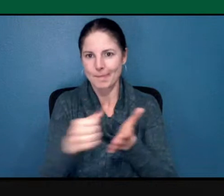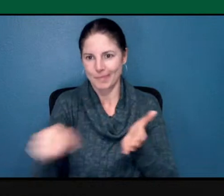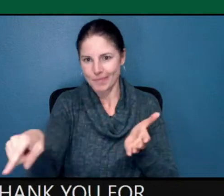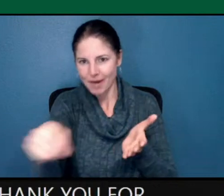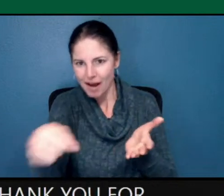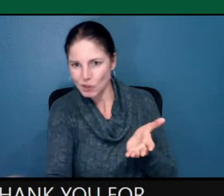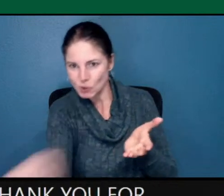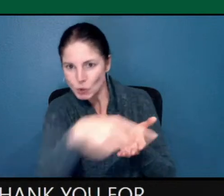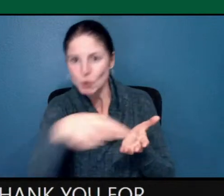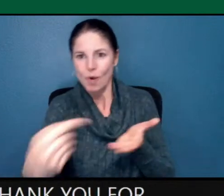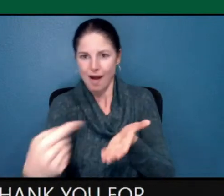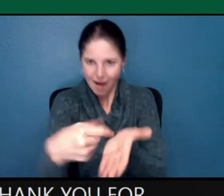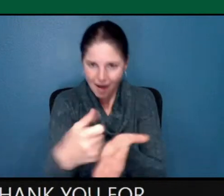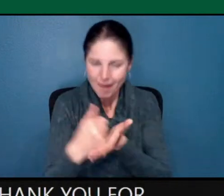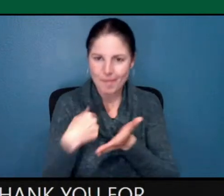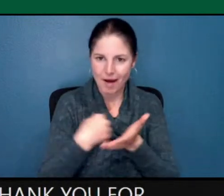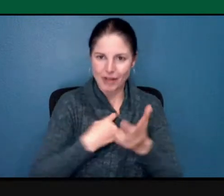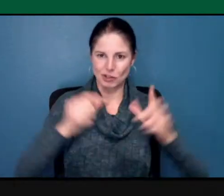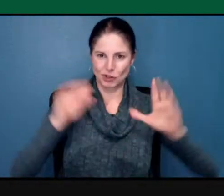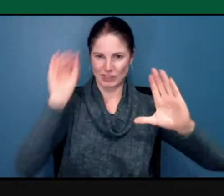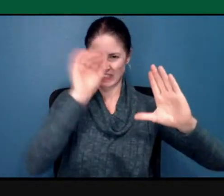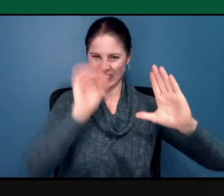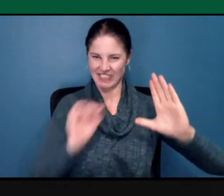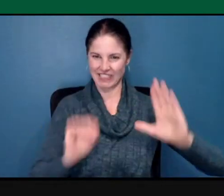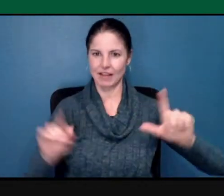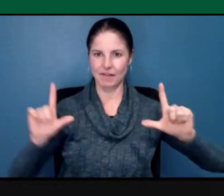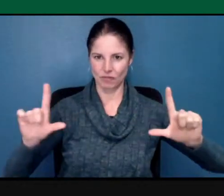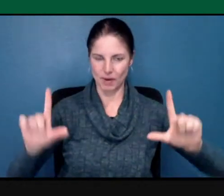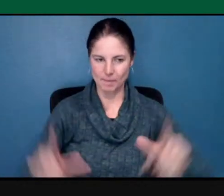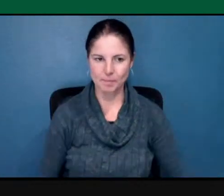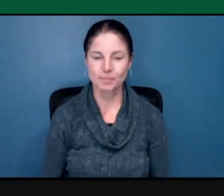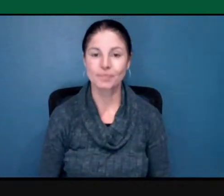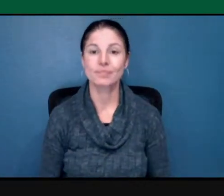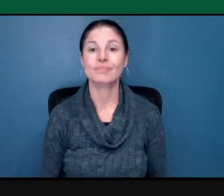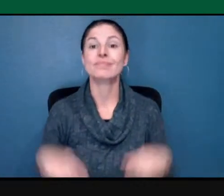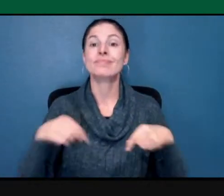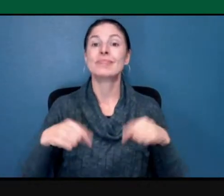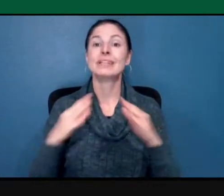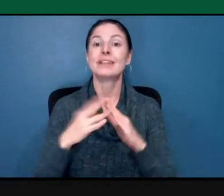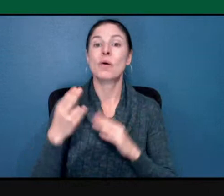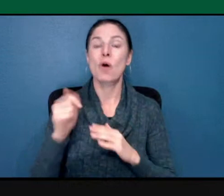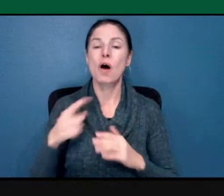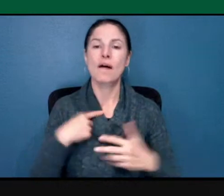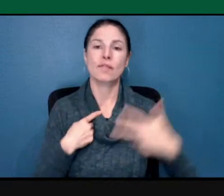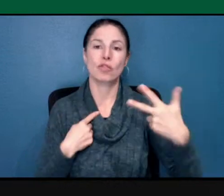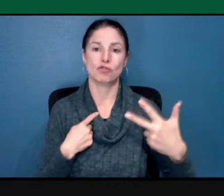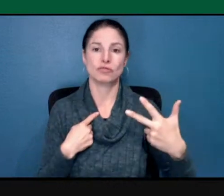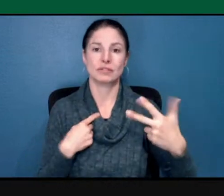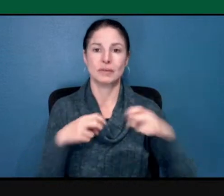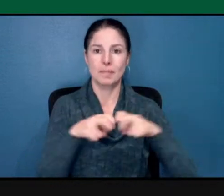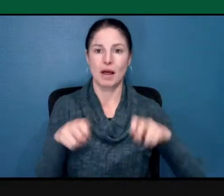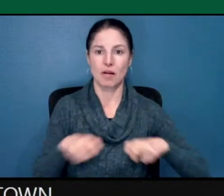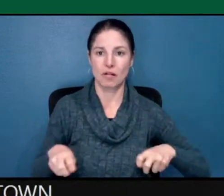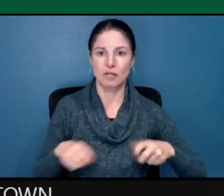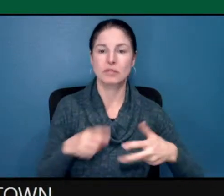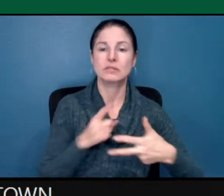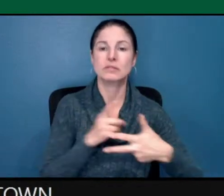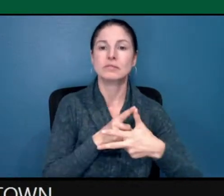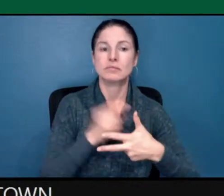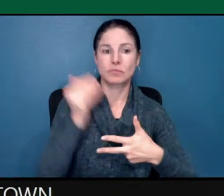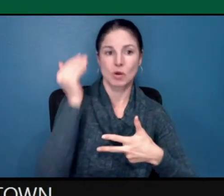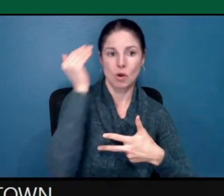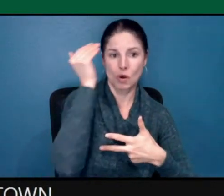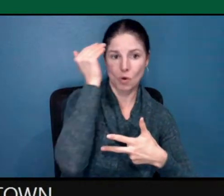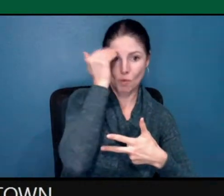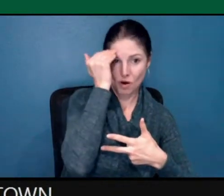We have constructed today's town hall through three panels, computer awareness, collective healing and